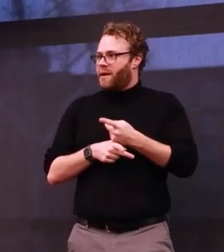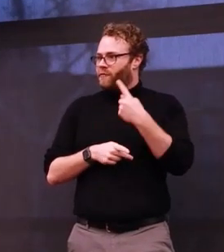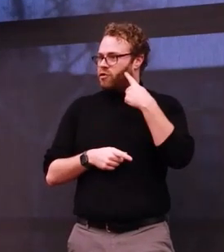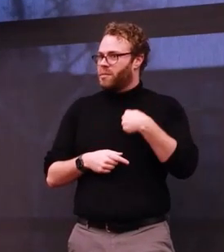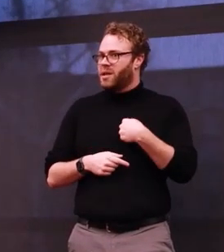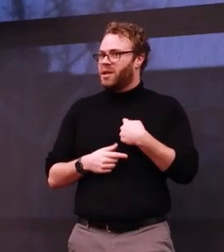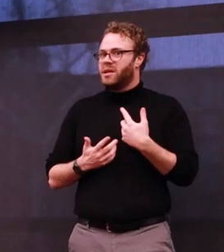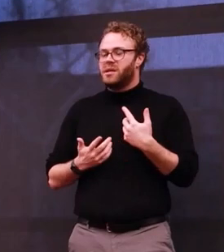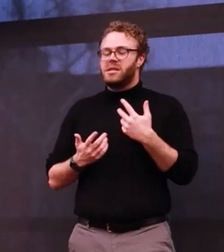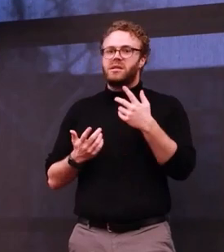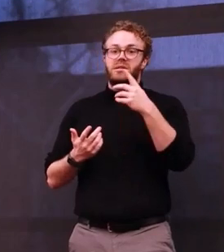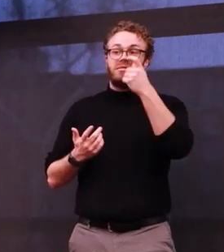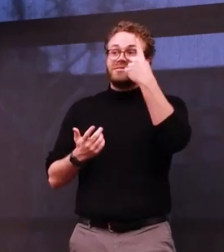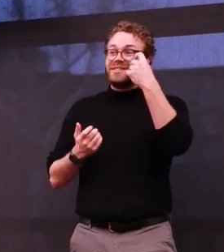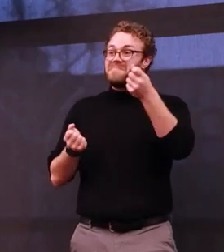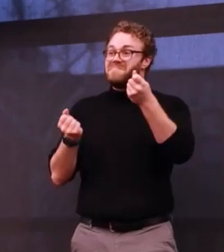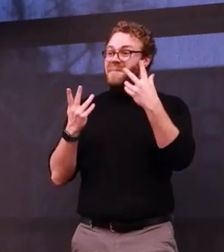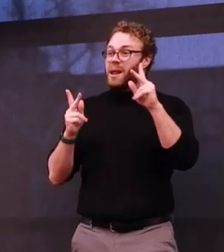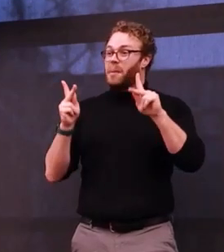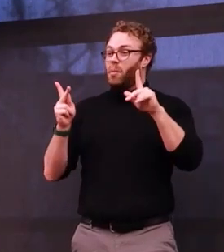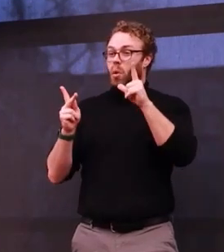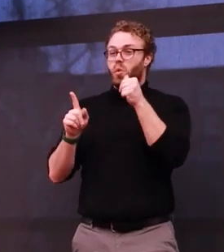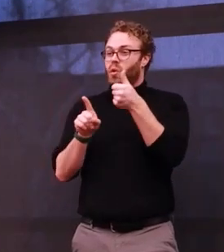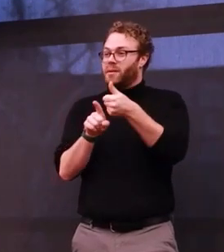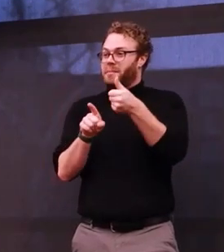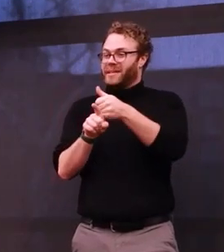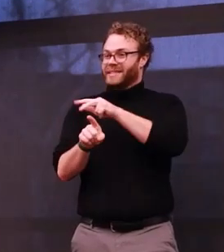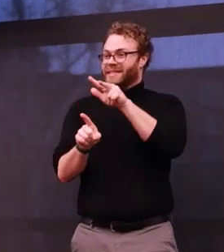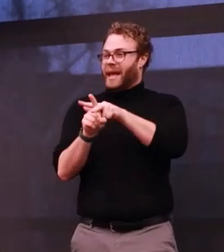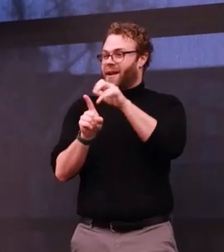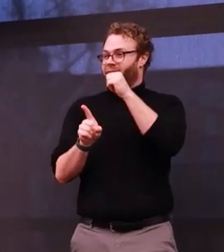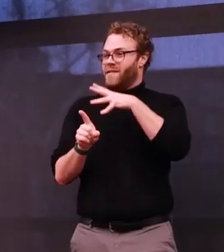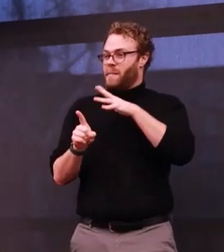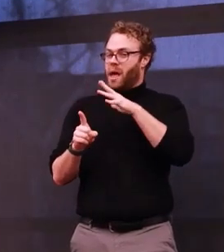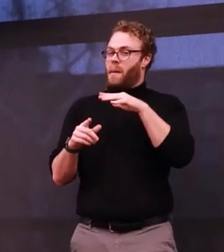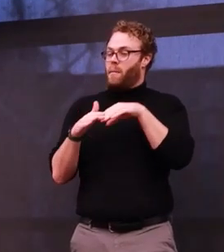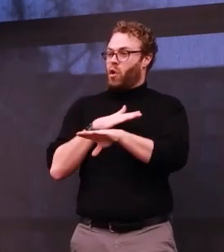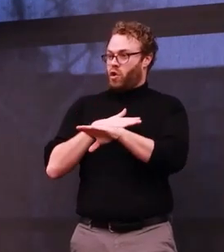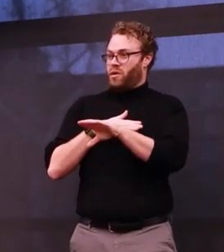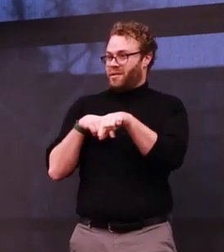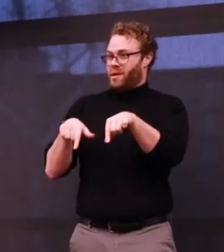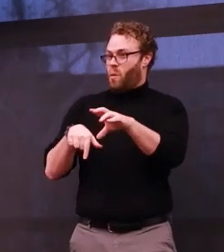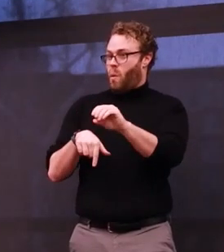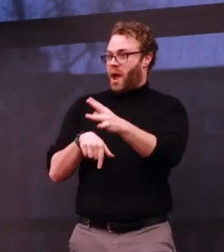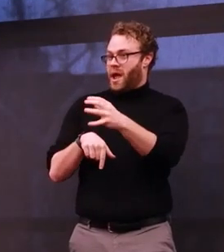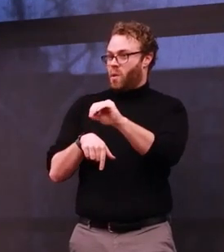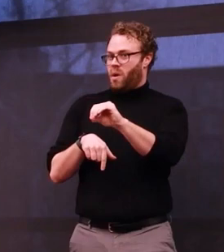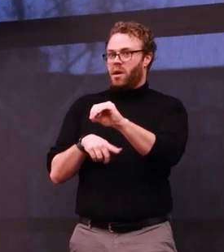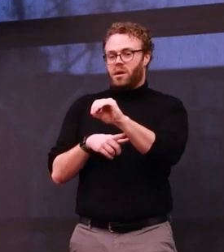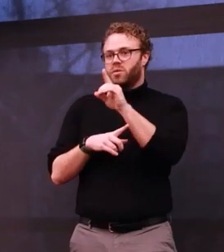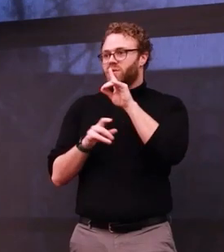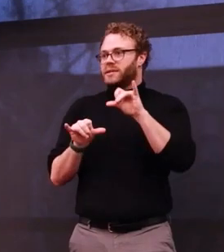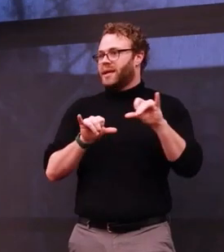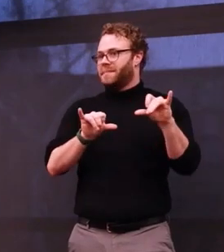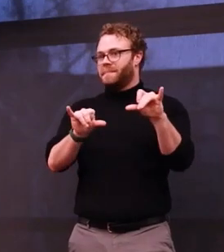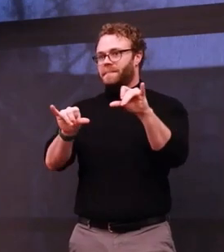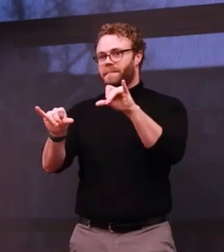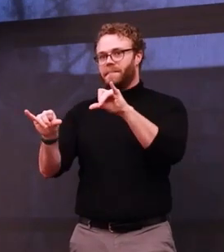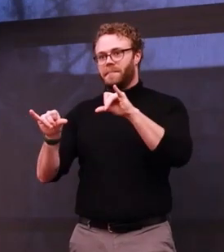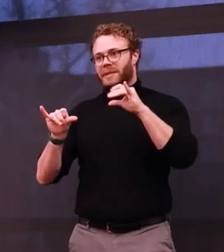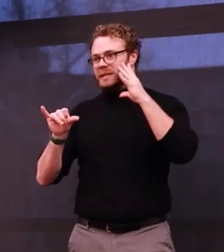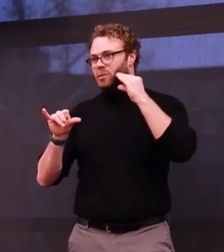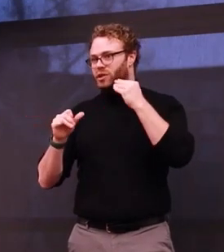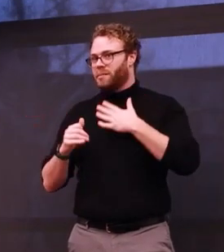who were assigned female at birth in Ohio who have severe chronic pain conditions, this experience is all too common.